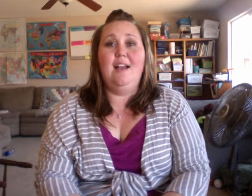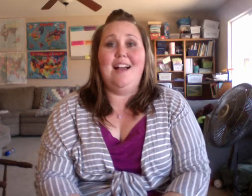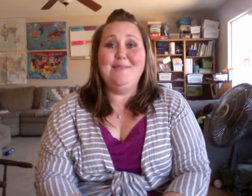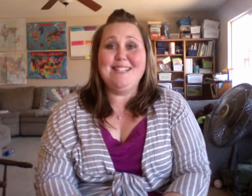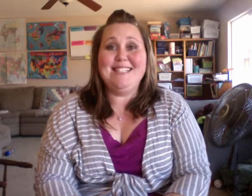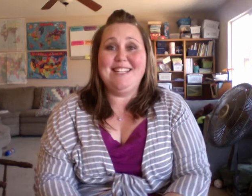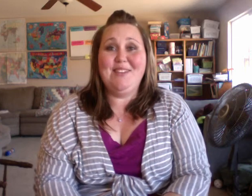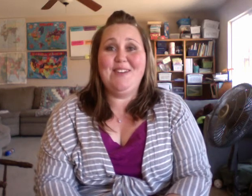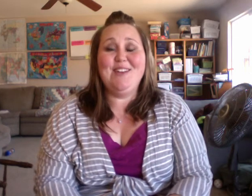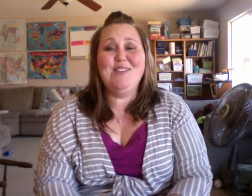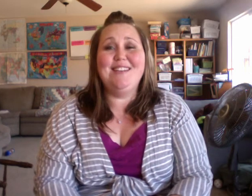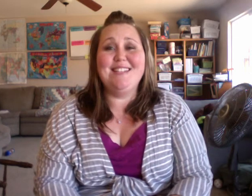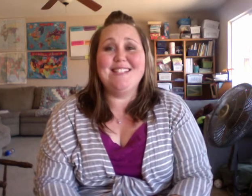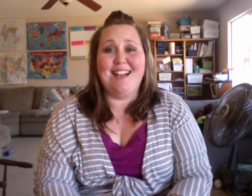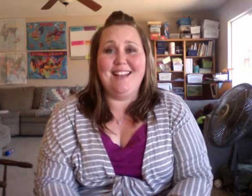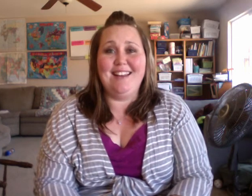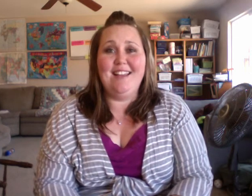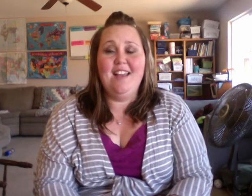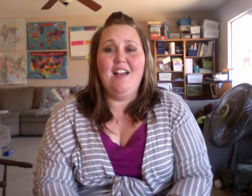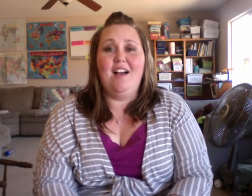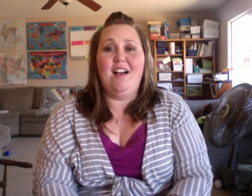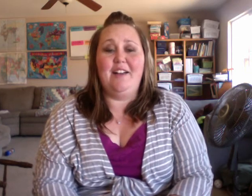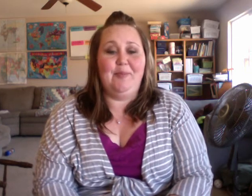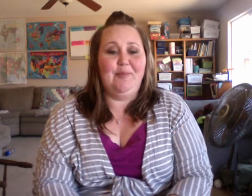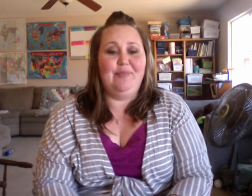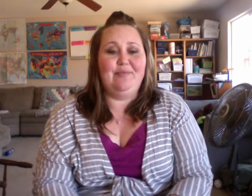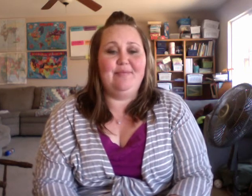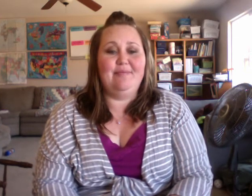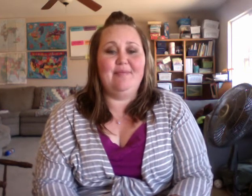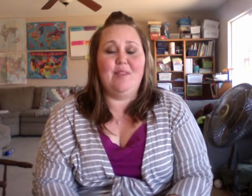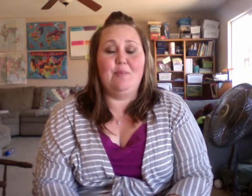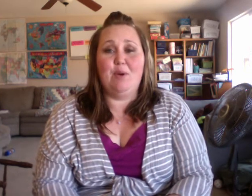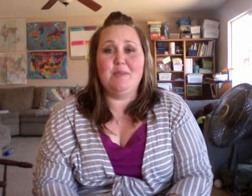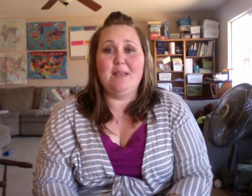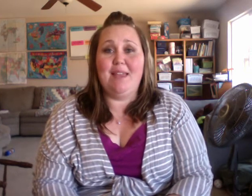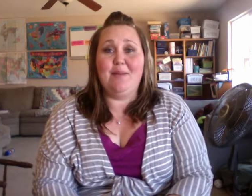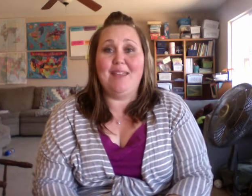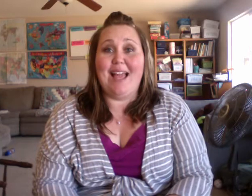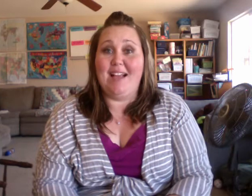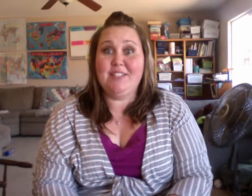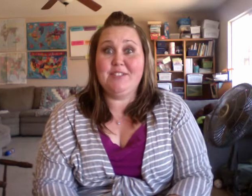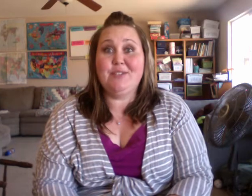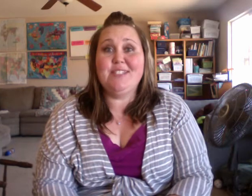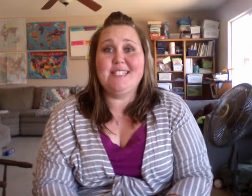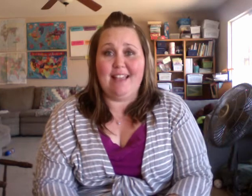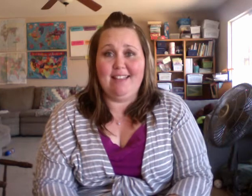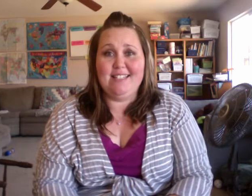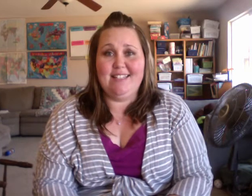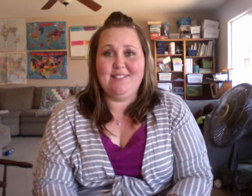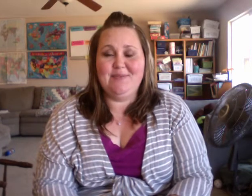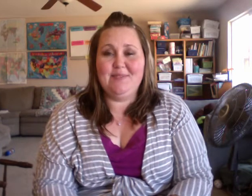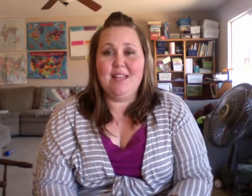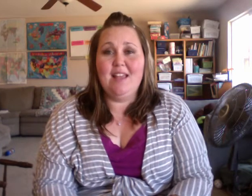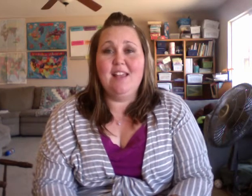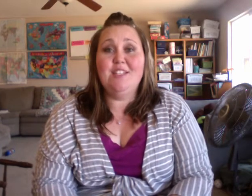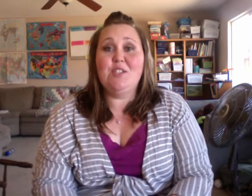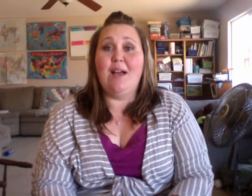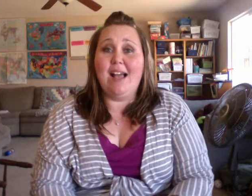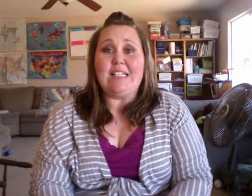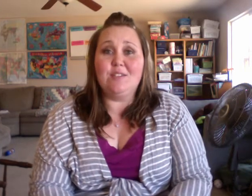I'm going to tell you how you can sign the bones that make up the axle skeleton. So axle